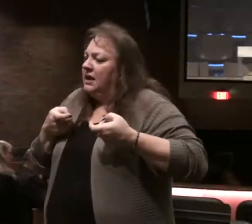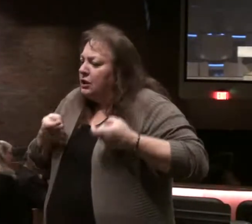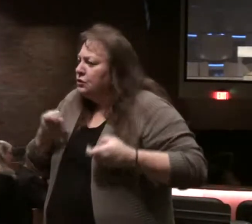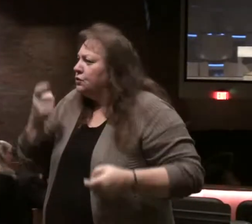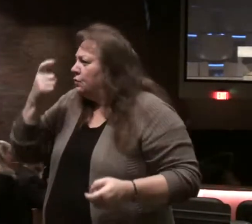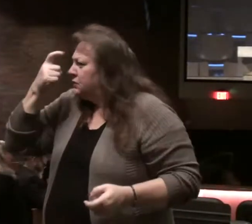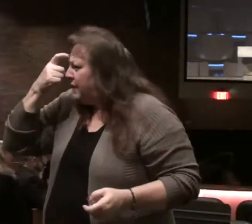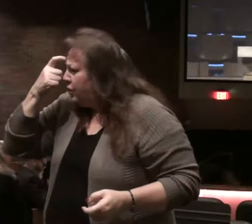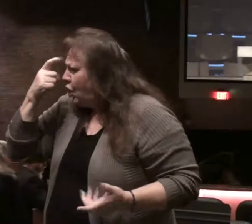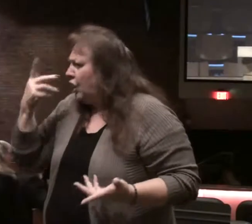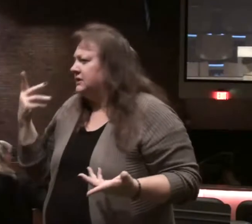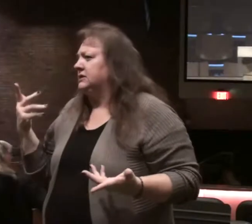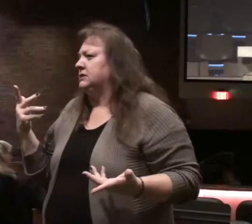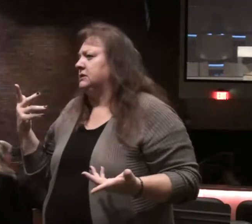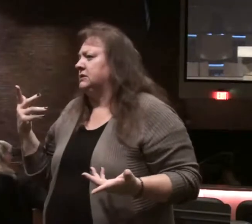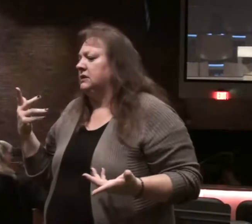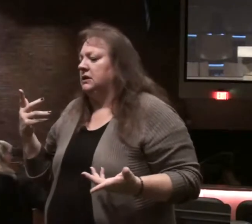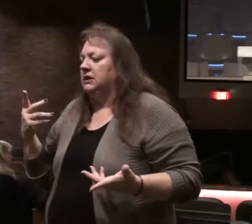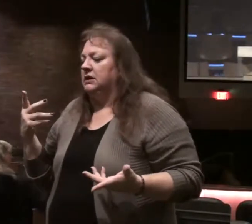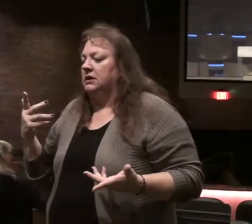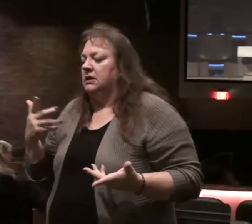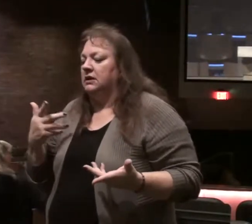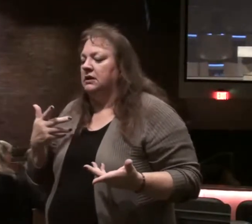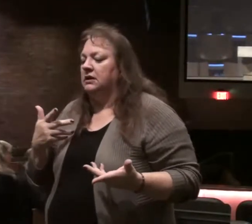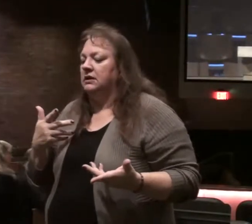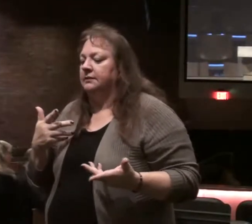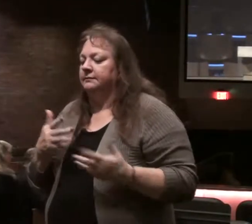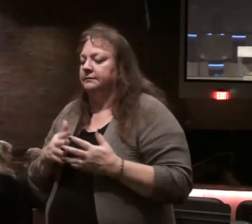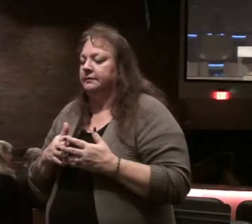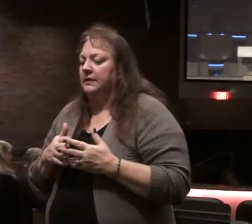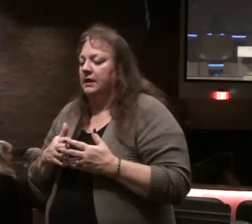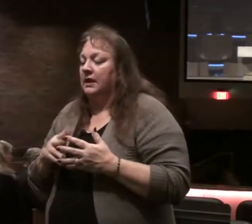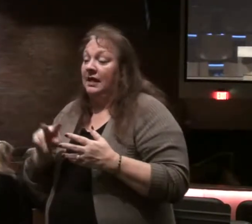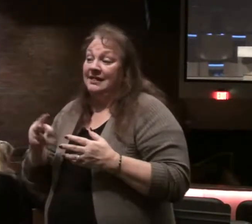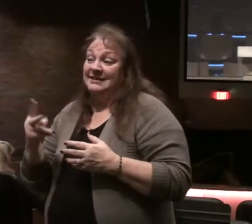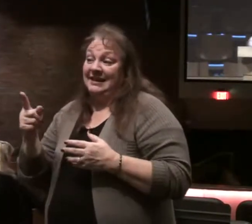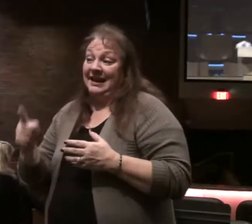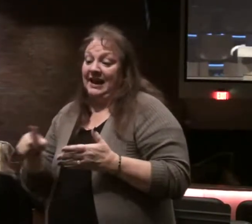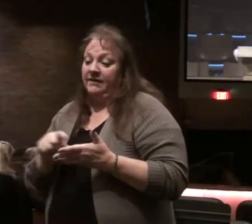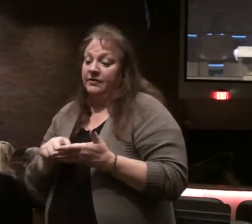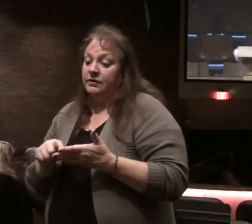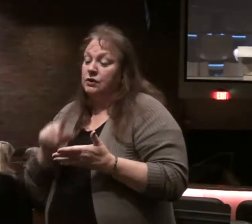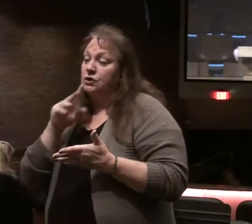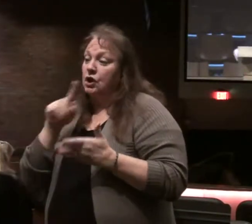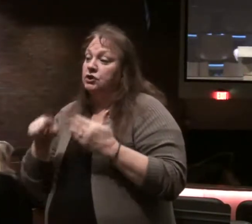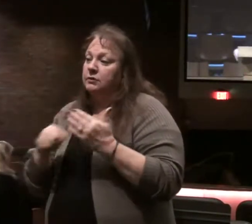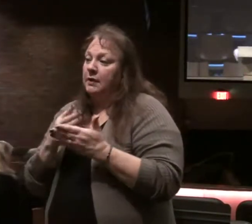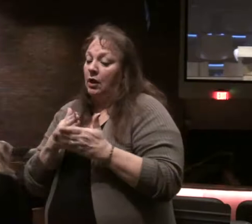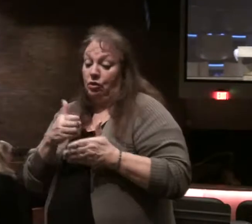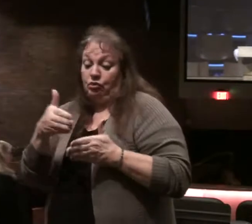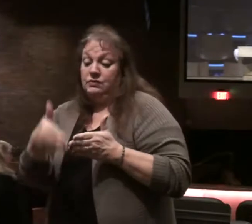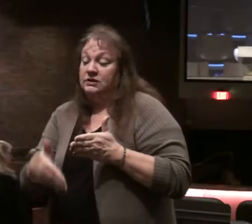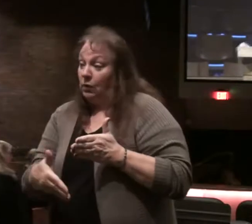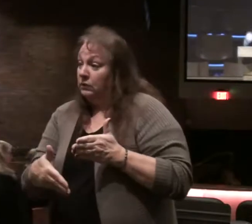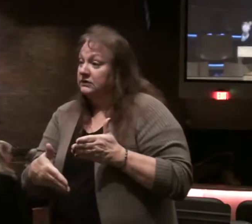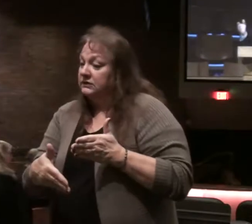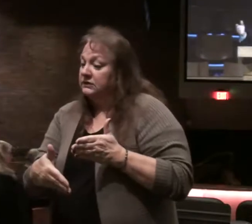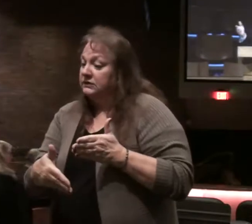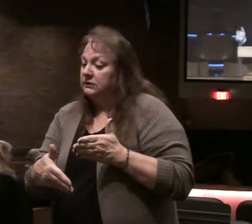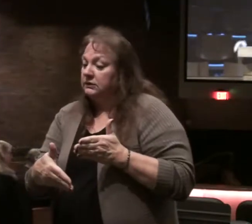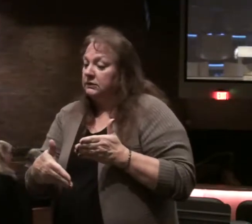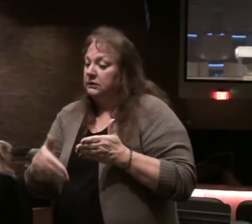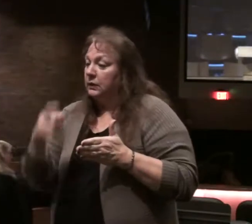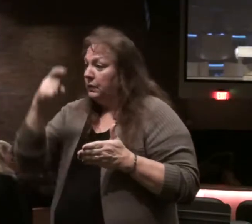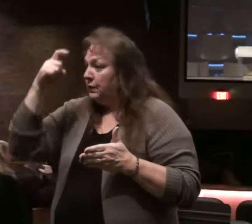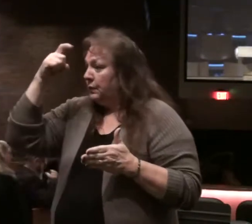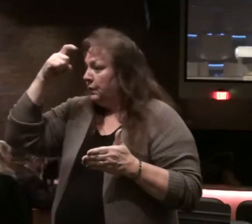my thinking. It's called The Musicians John 3 verse 16 because the second half of the verse talks about some of the results of this. Wisdom,